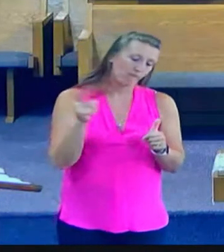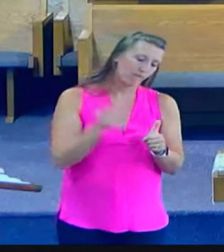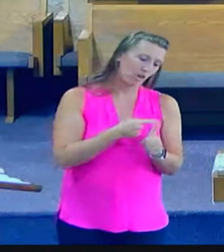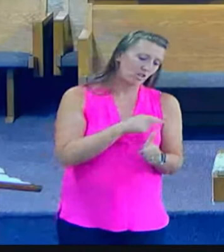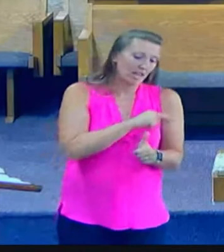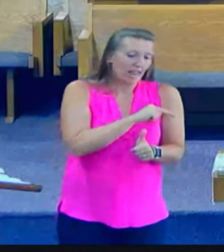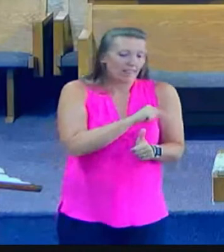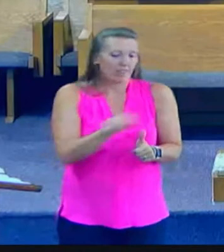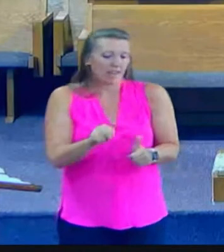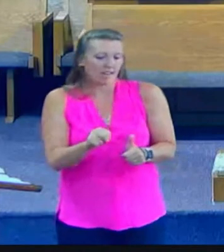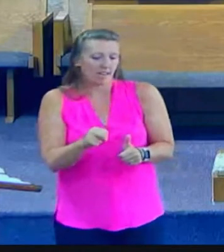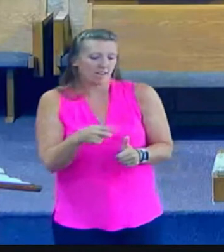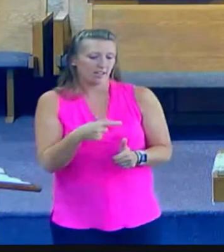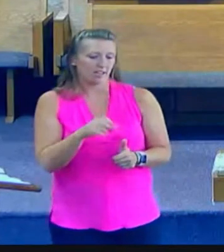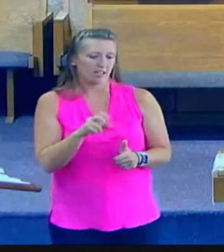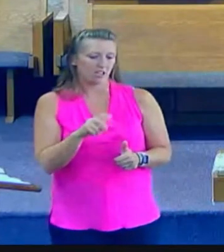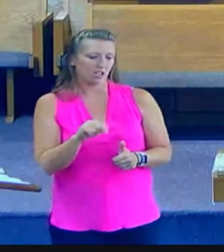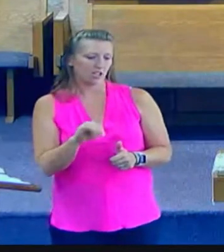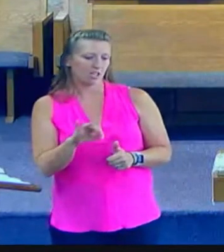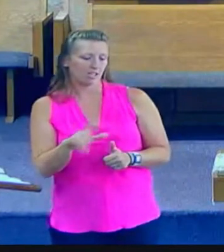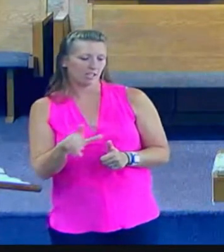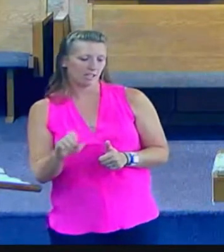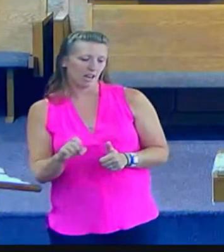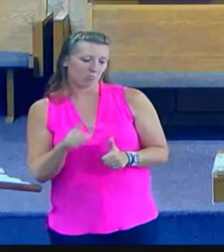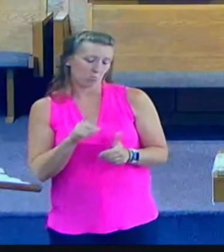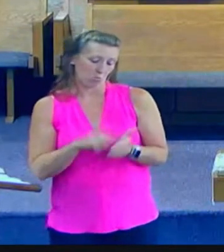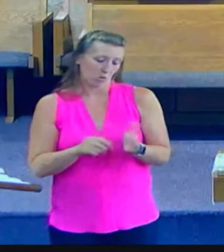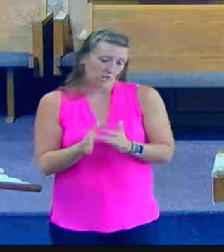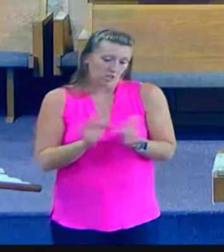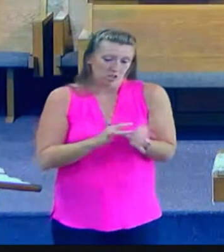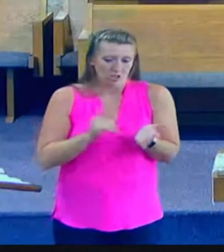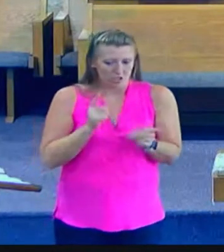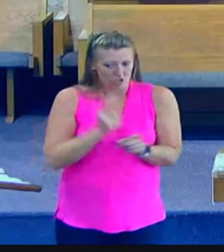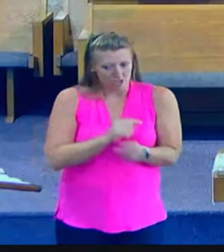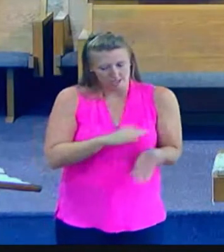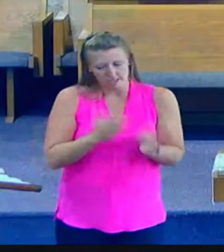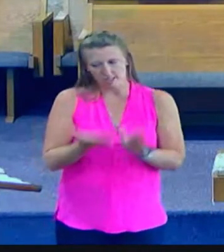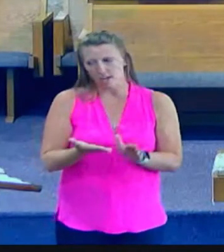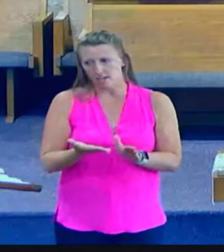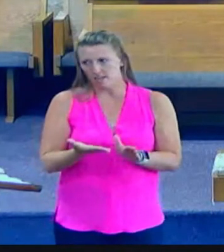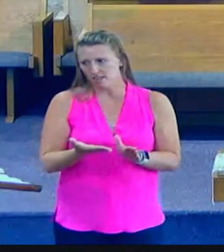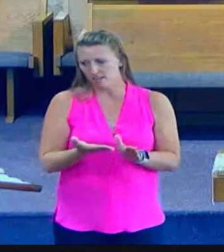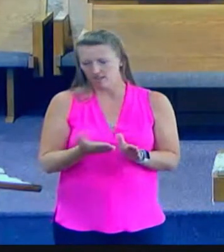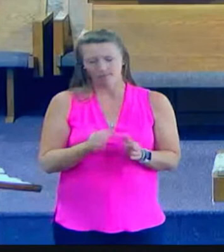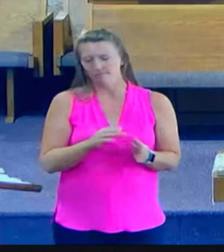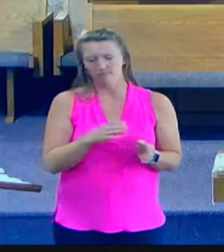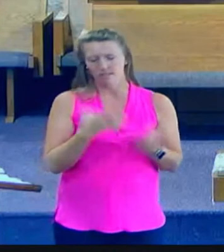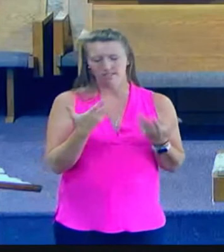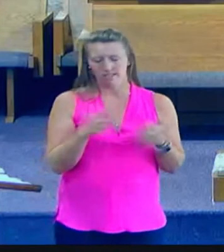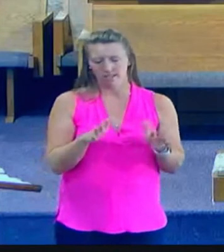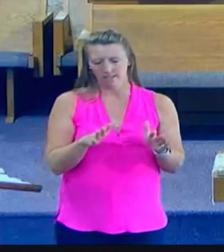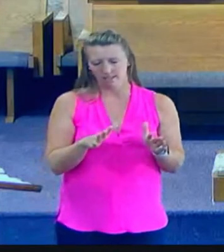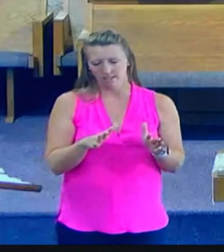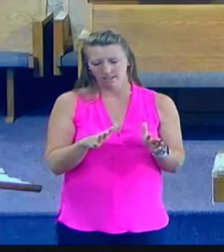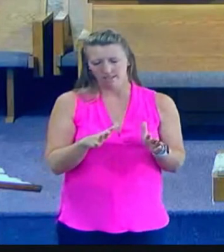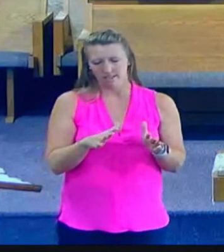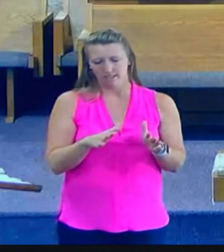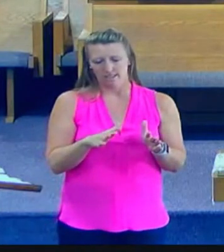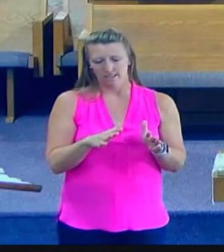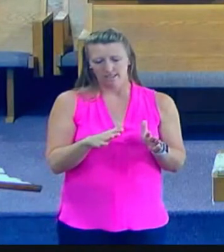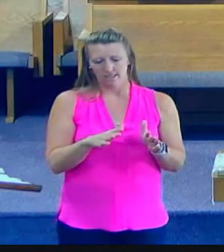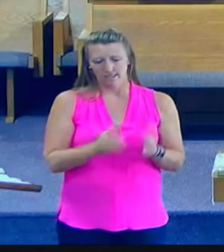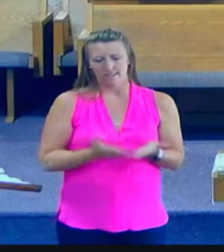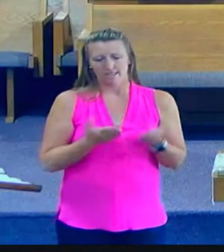then the Gentile. Well, had Jesus just done? I mean, John paints the picture that he is from above. And he